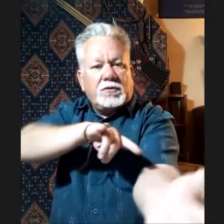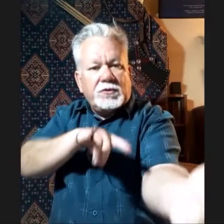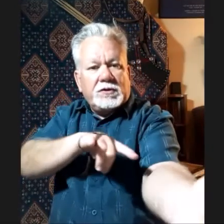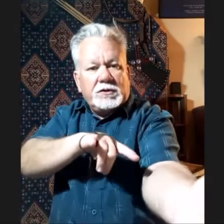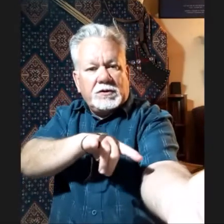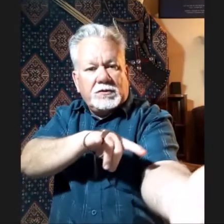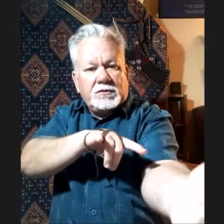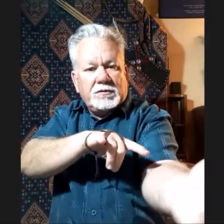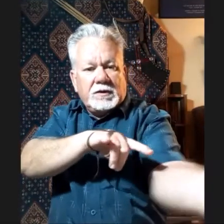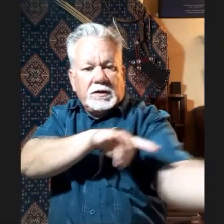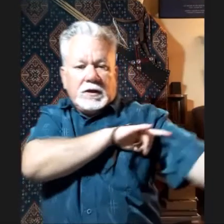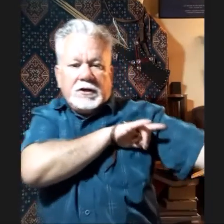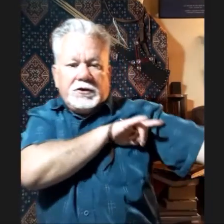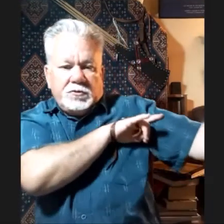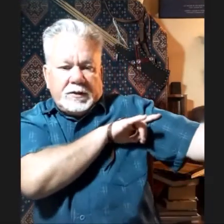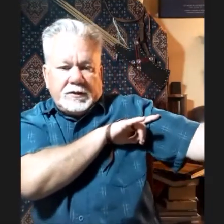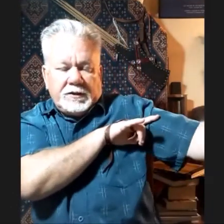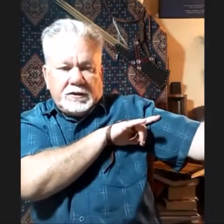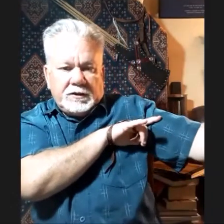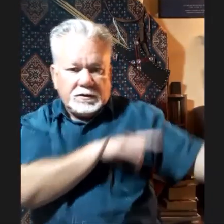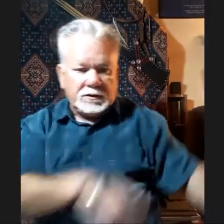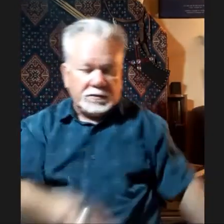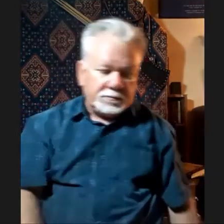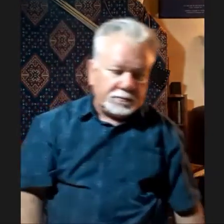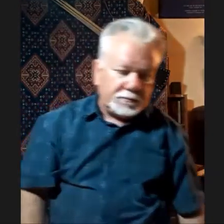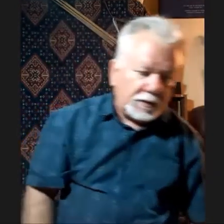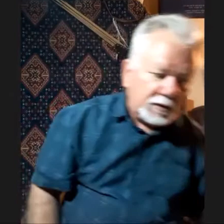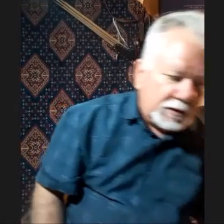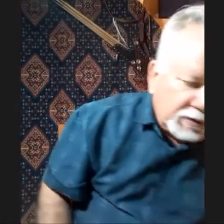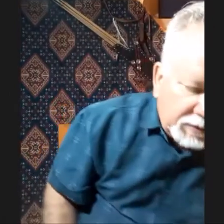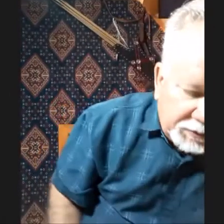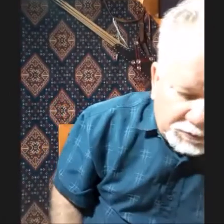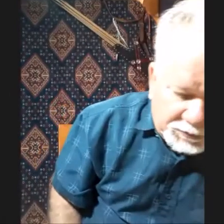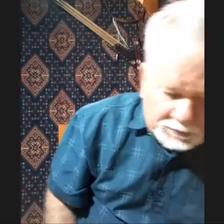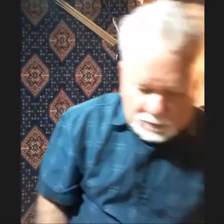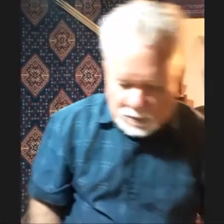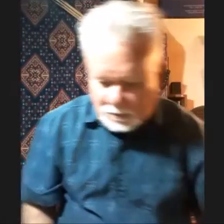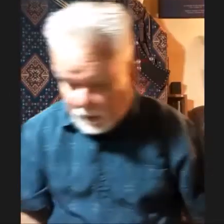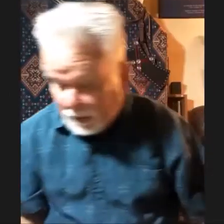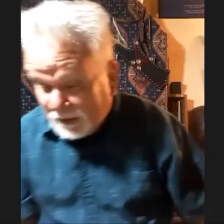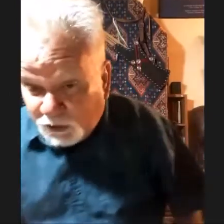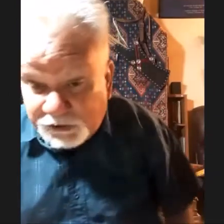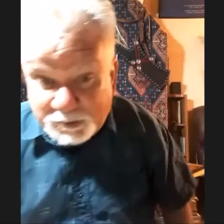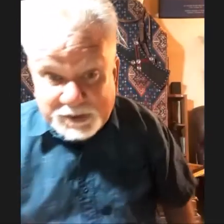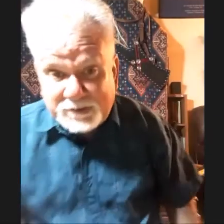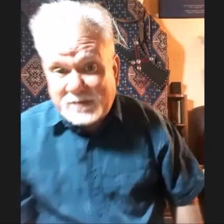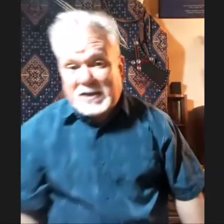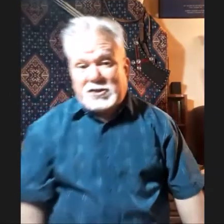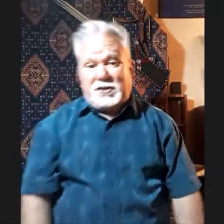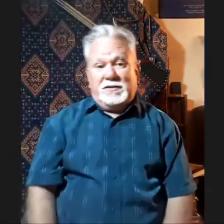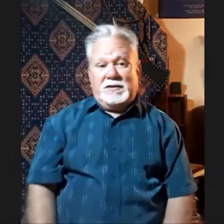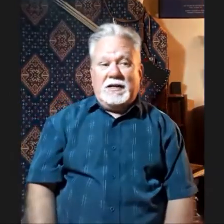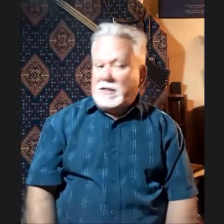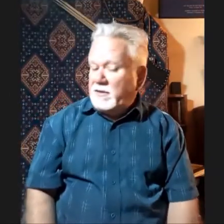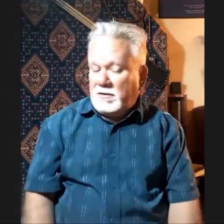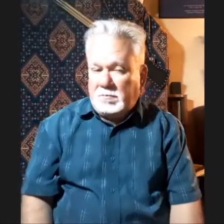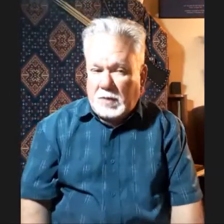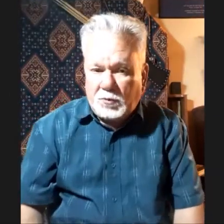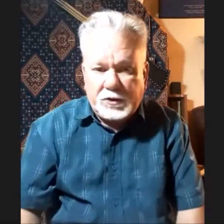suited to his thing. He only drew about to here. He was a consummate archer, a hunter, a brilliant